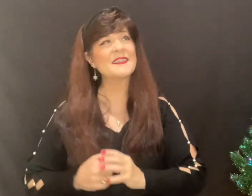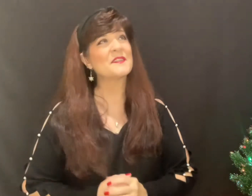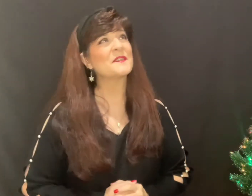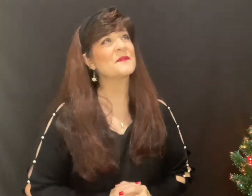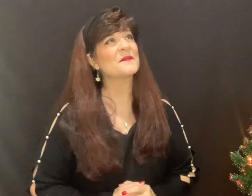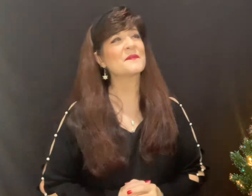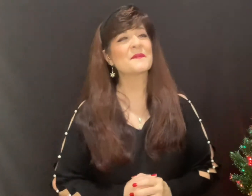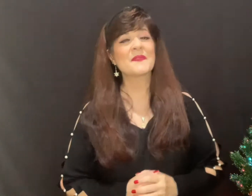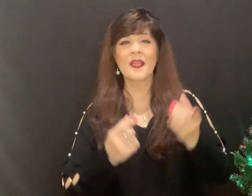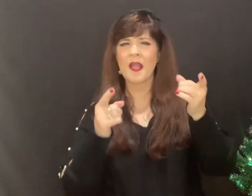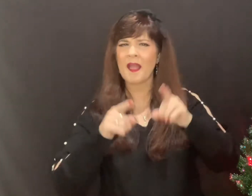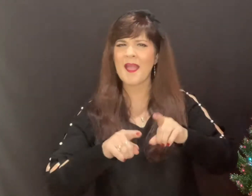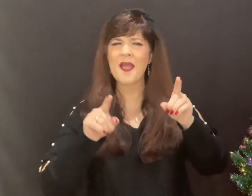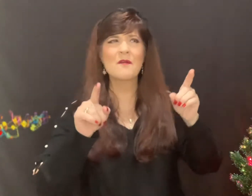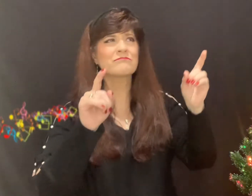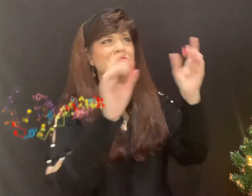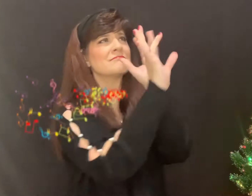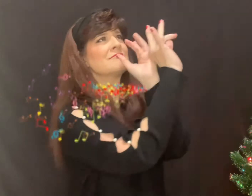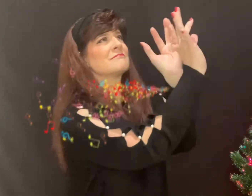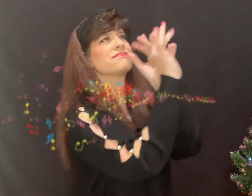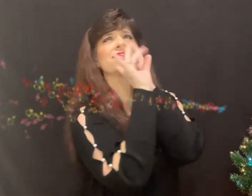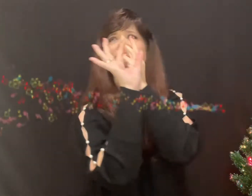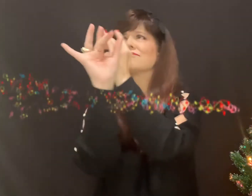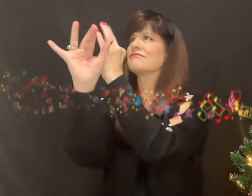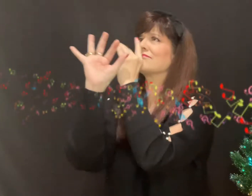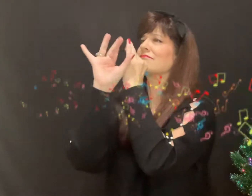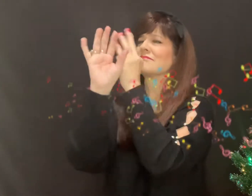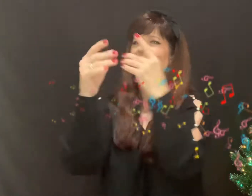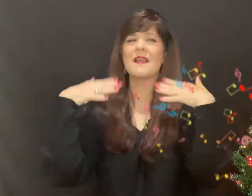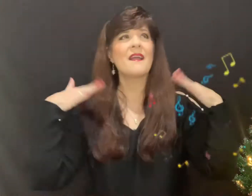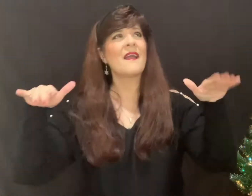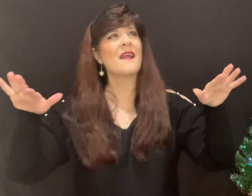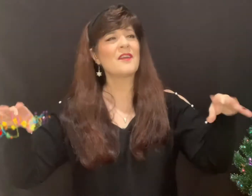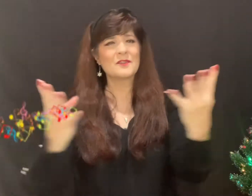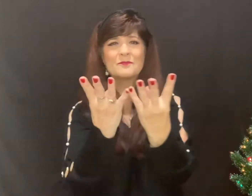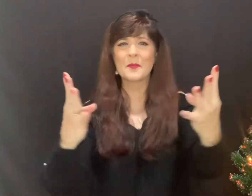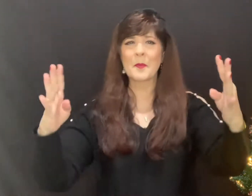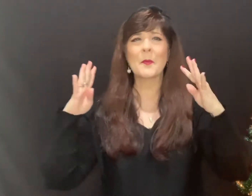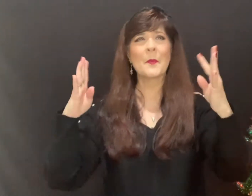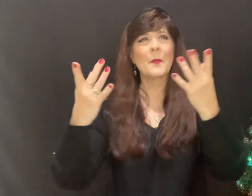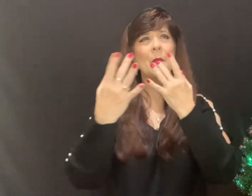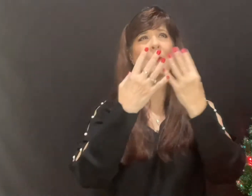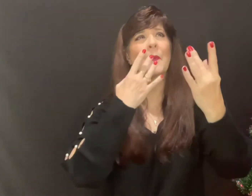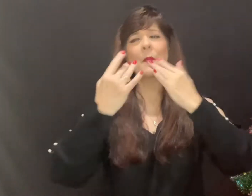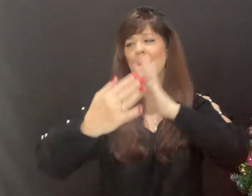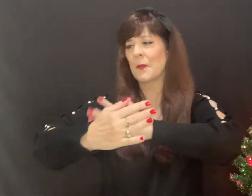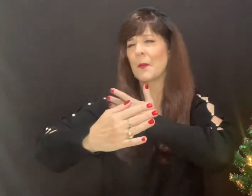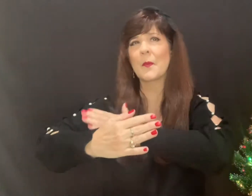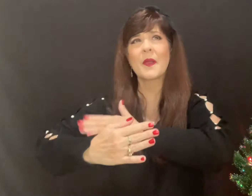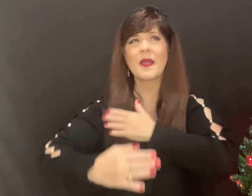Trumpets sound and angels sing, listen to what they